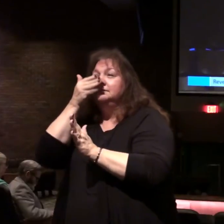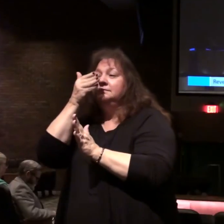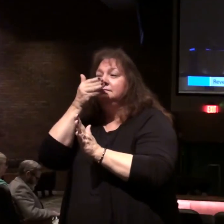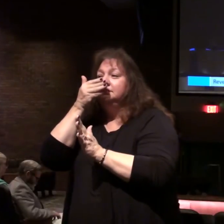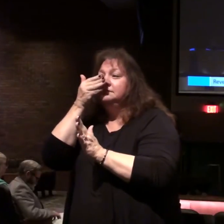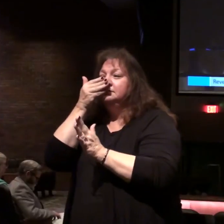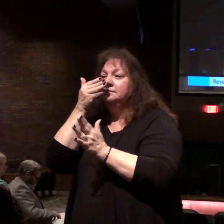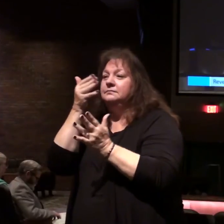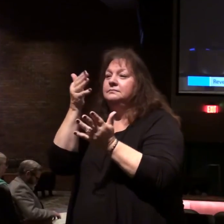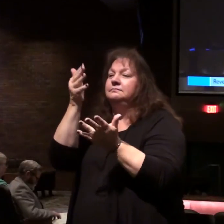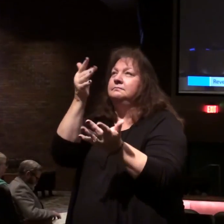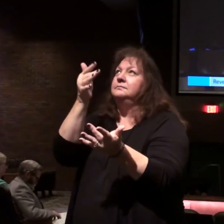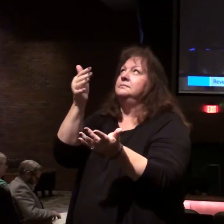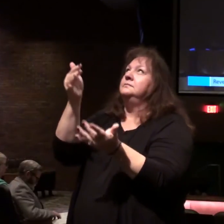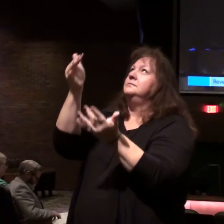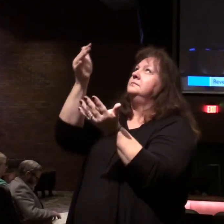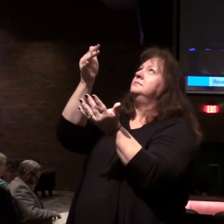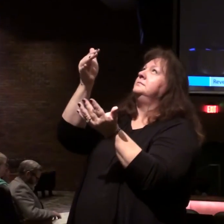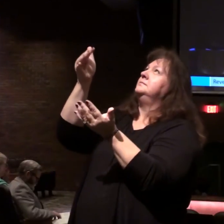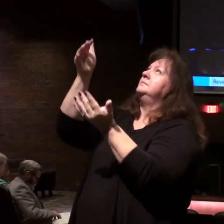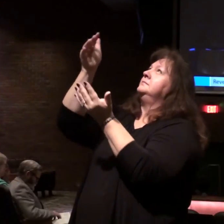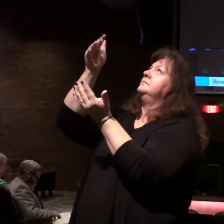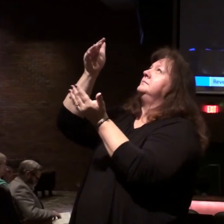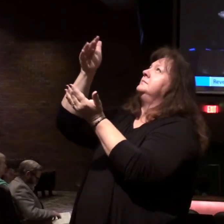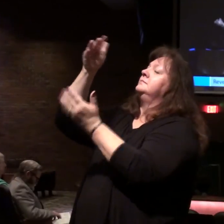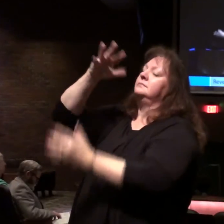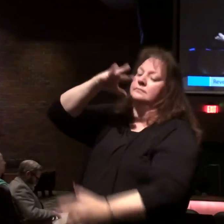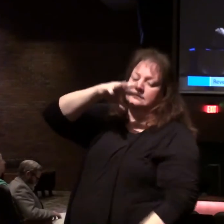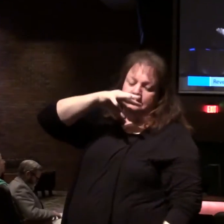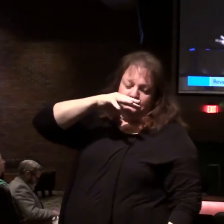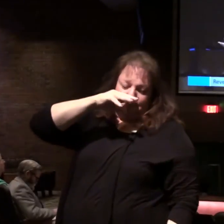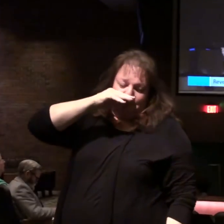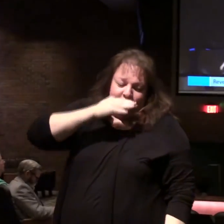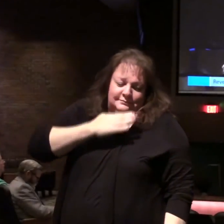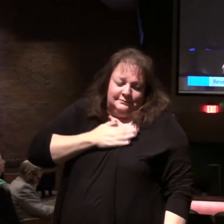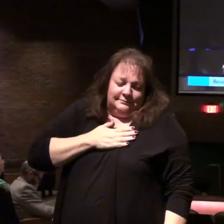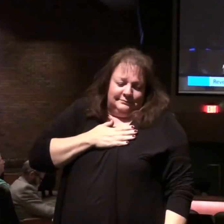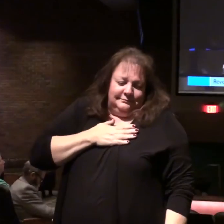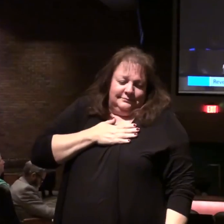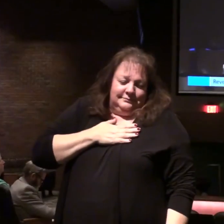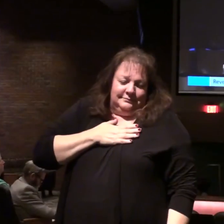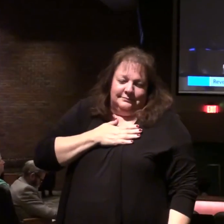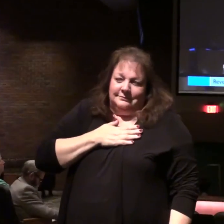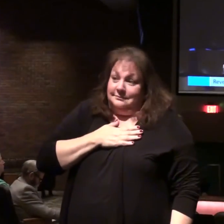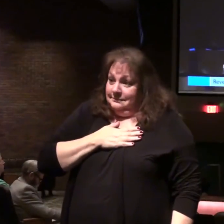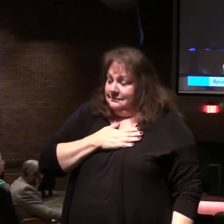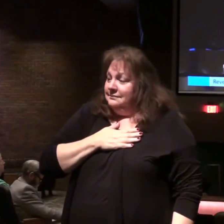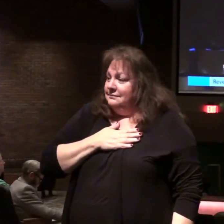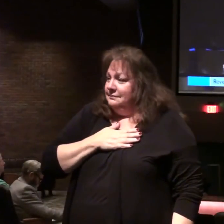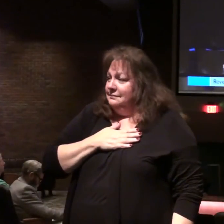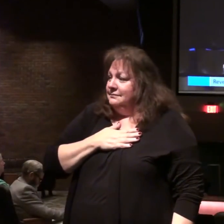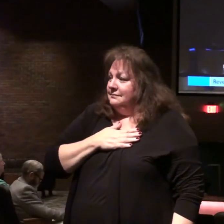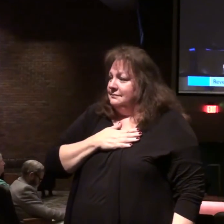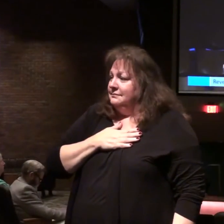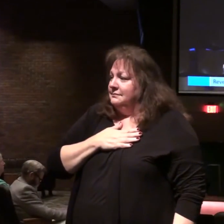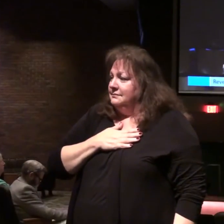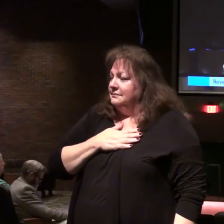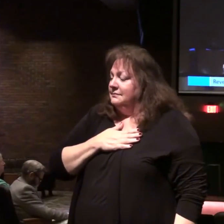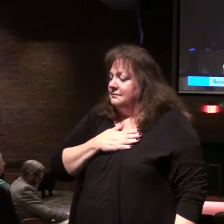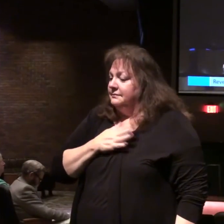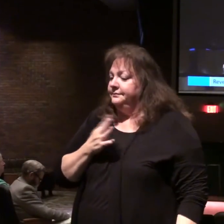up before God and was a pleasing fragrance in his sight.